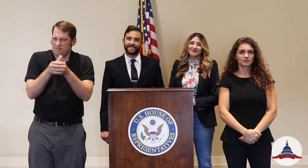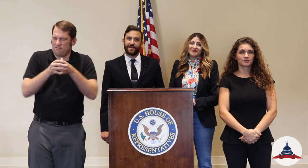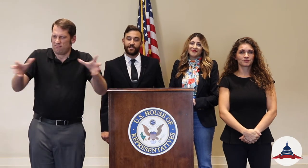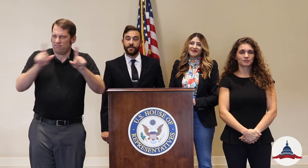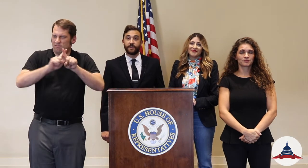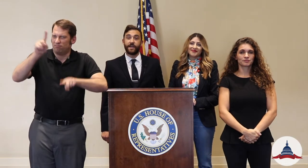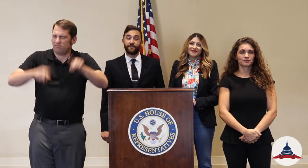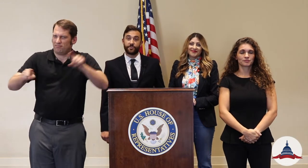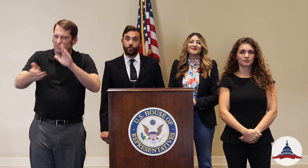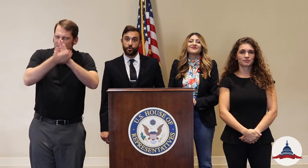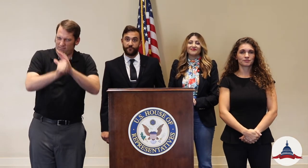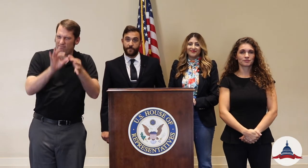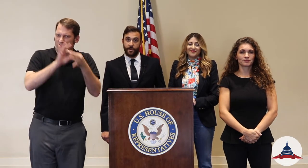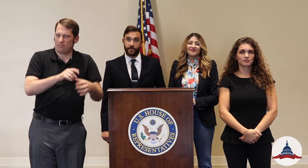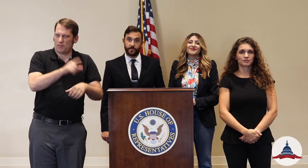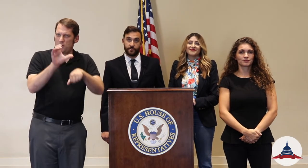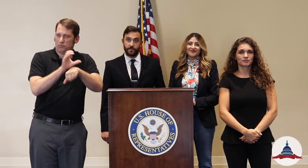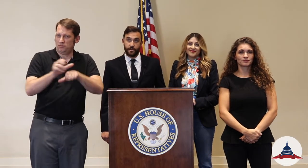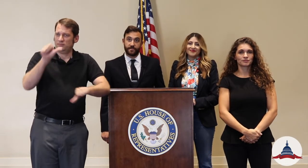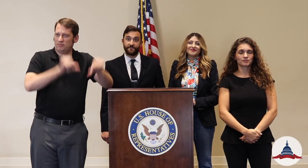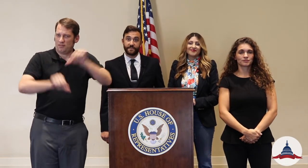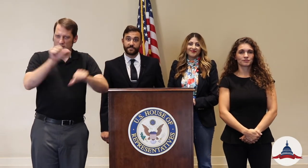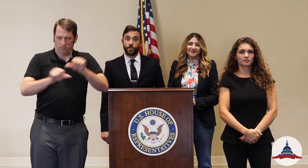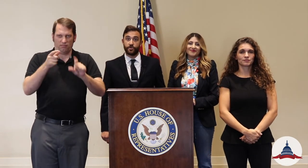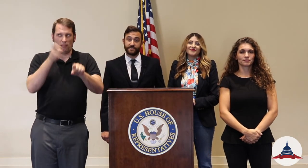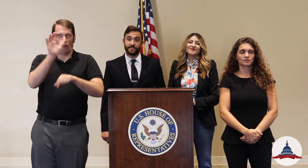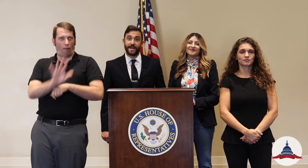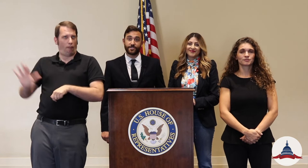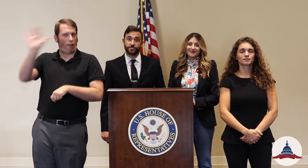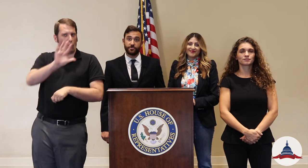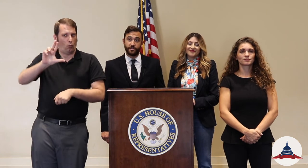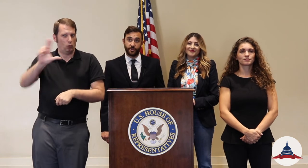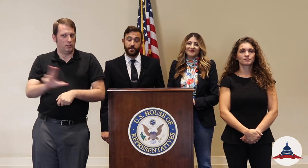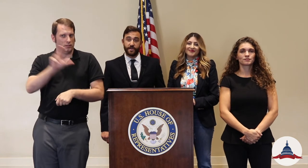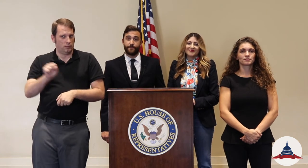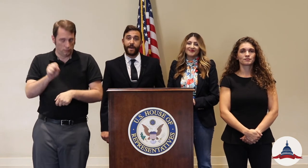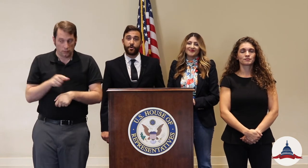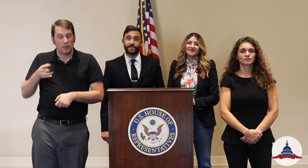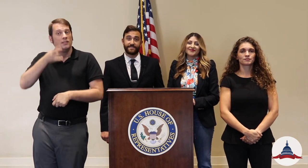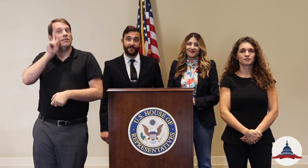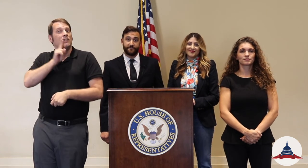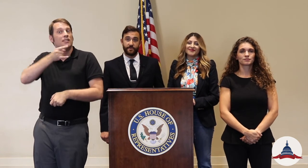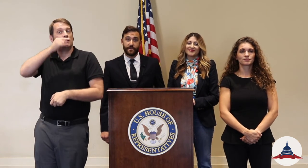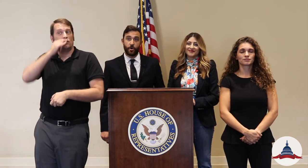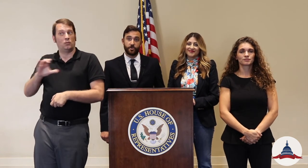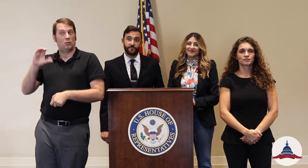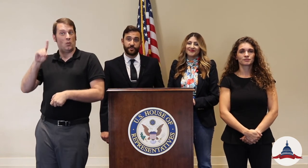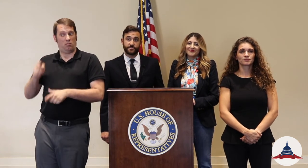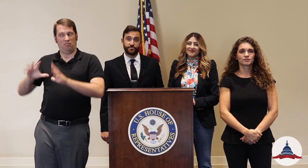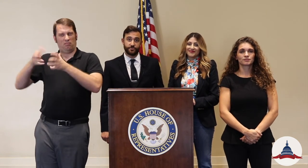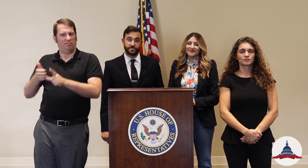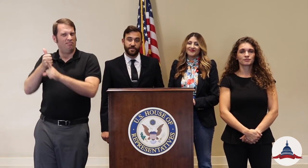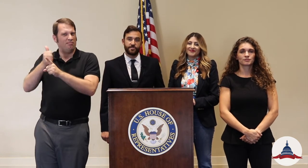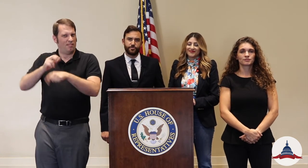science talent in every corner of America. And Deaf Kids Code is a national leader in empowering deaf and hard